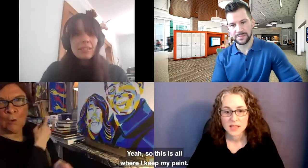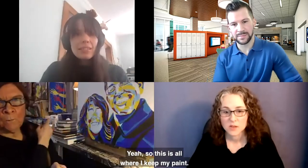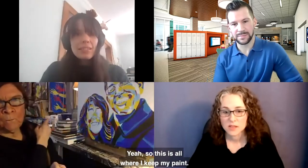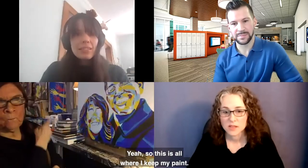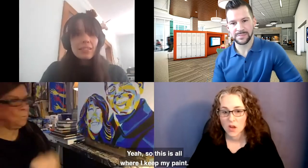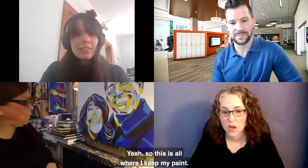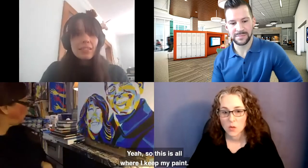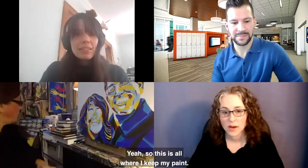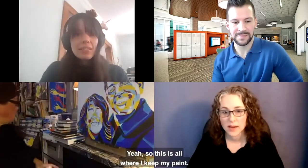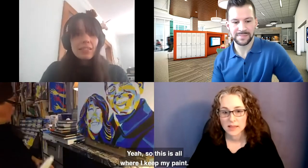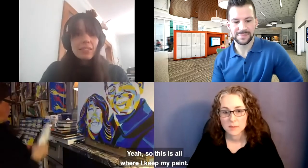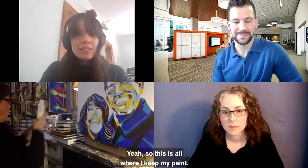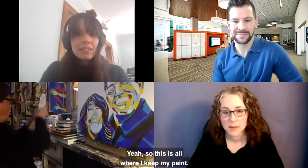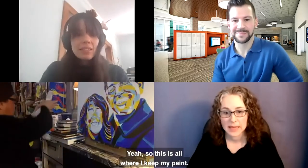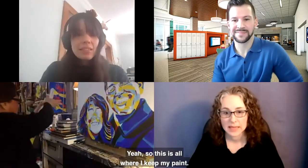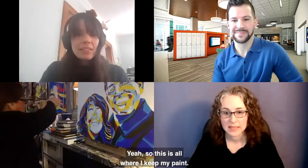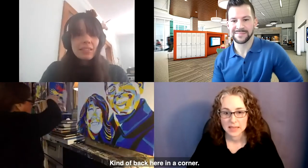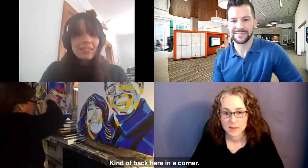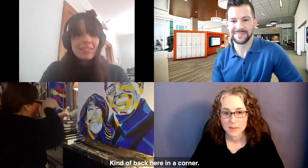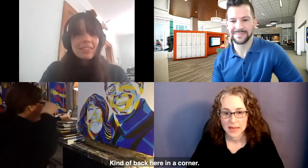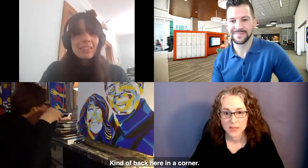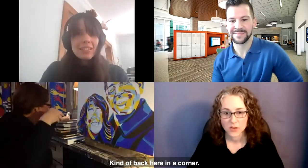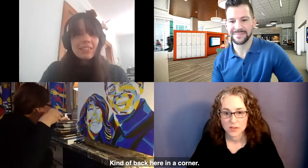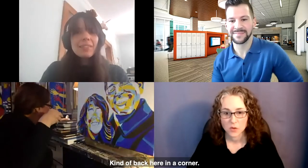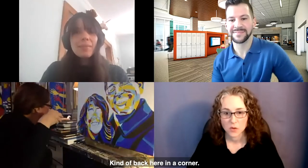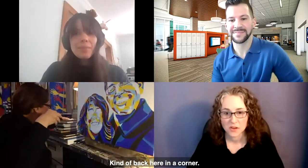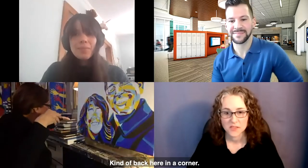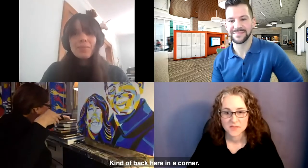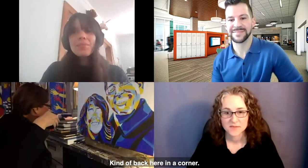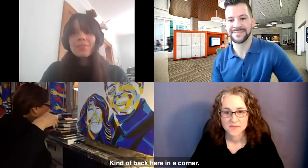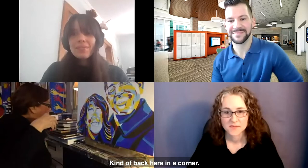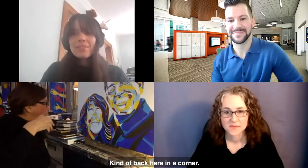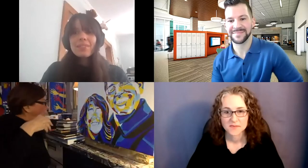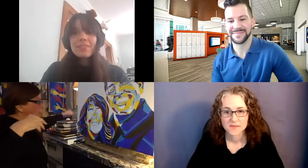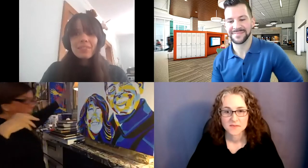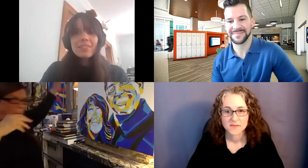Yeah, so this is all where I keep my paint, kind of back here in the corner.